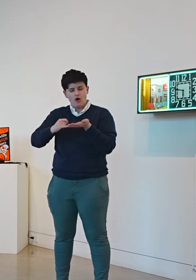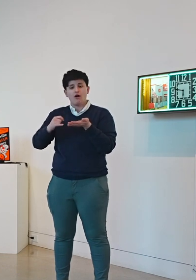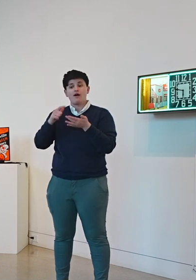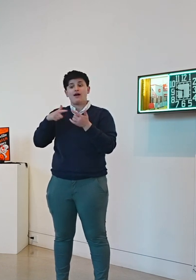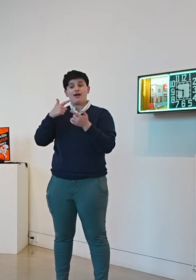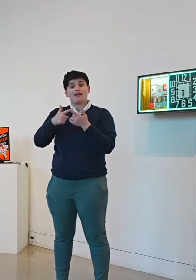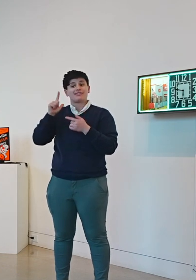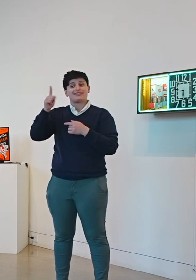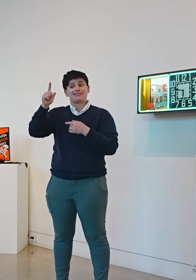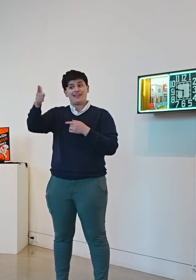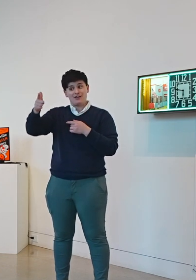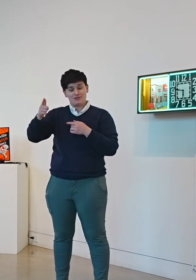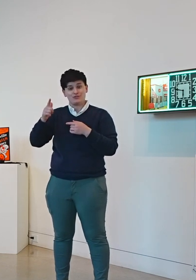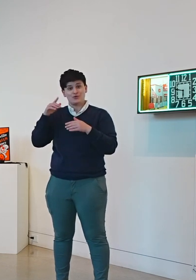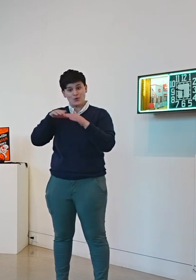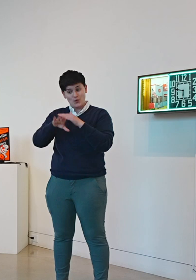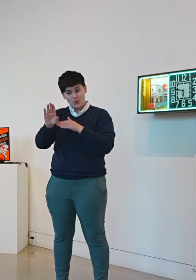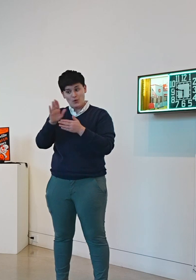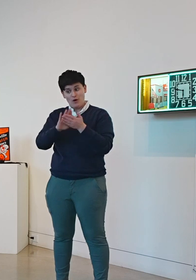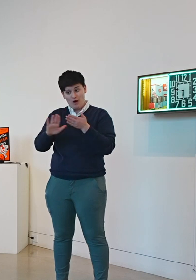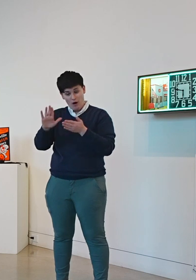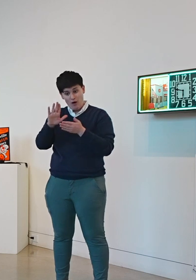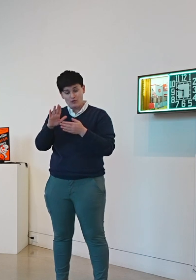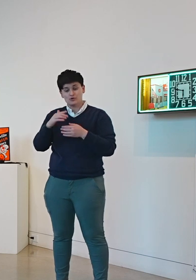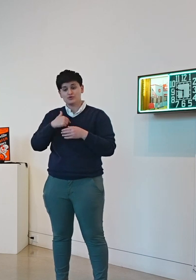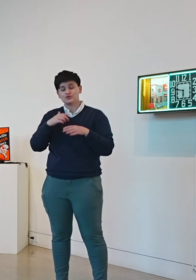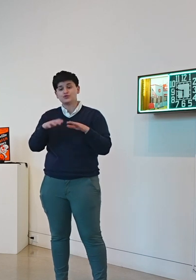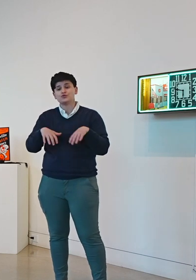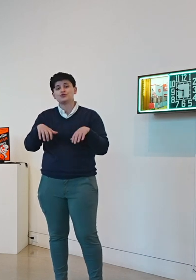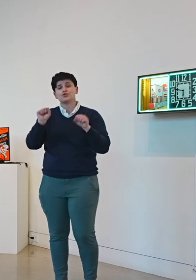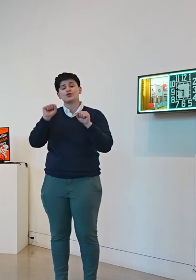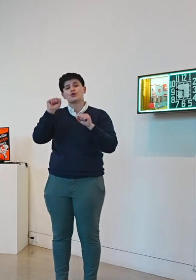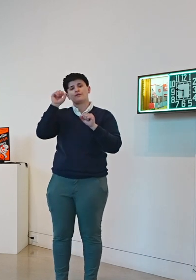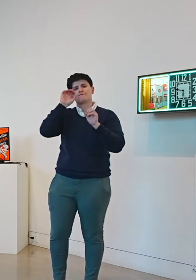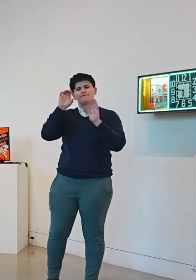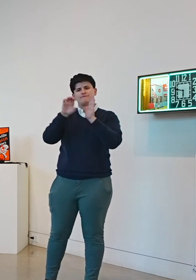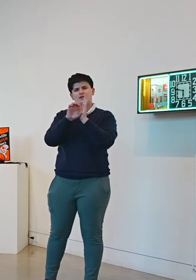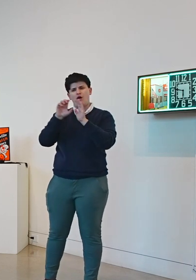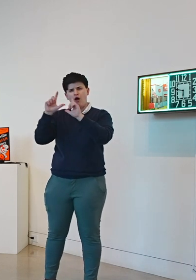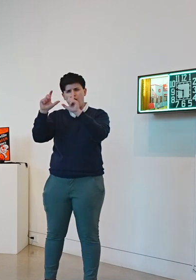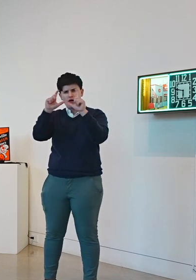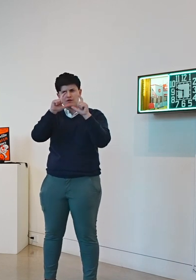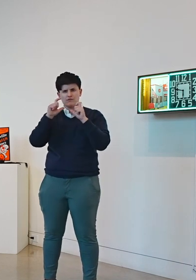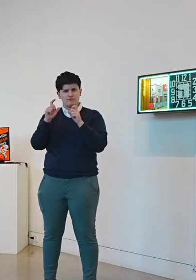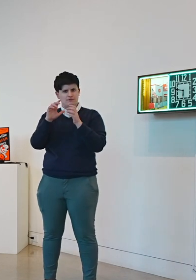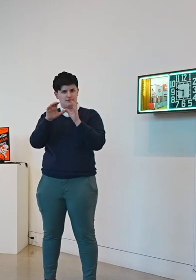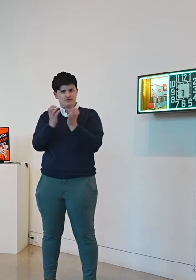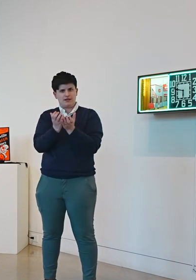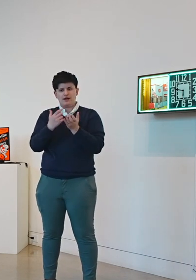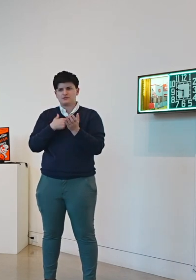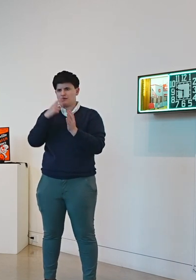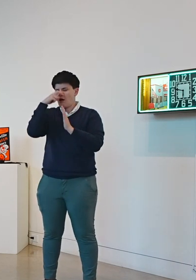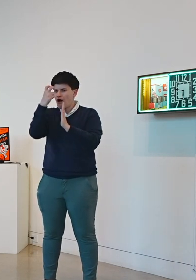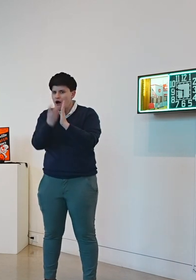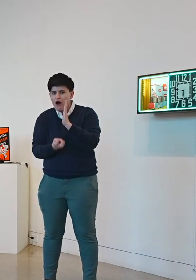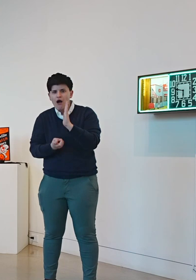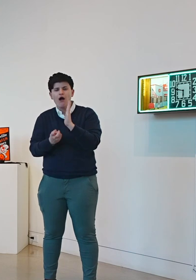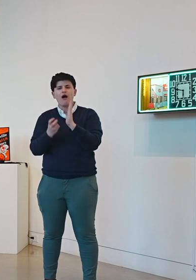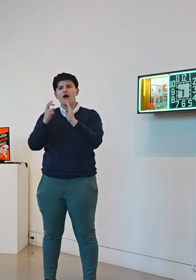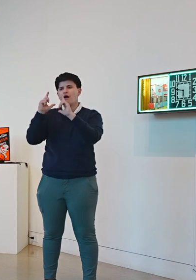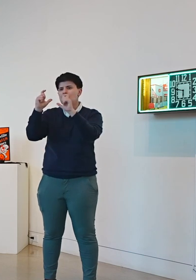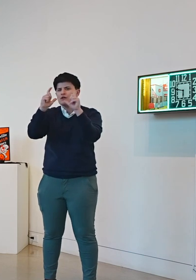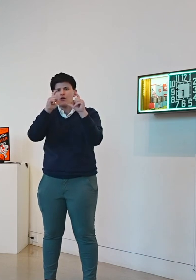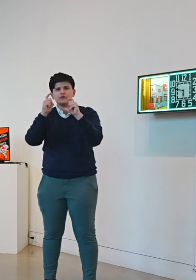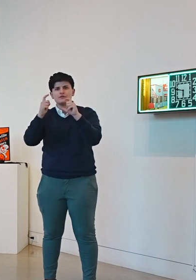college I took a photography class and I got into photography so that I could take pictures